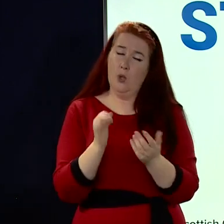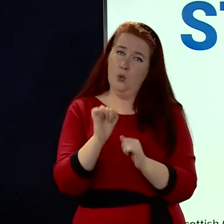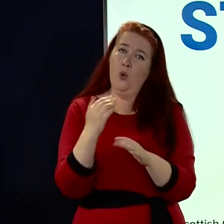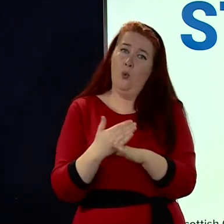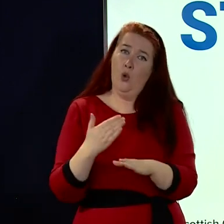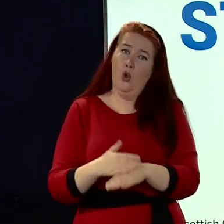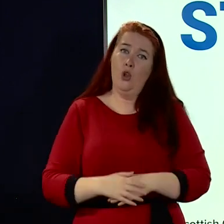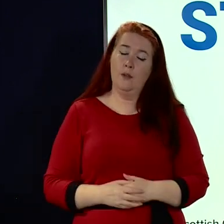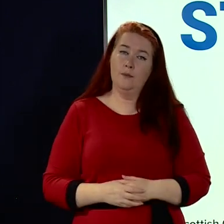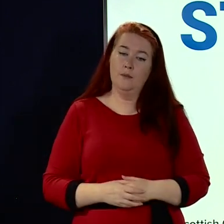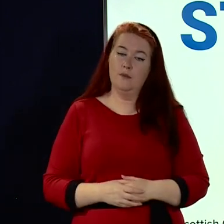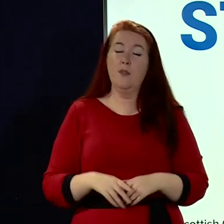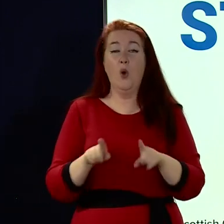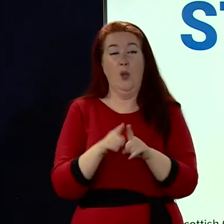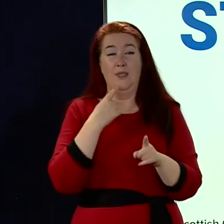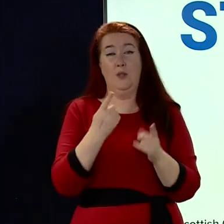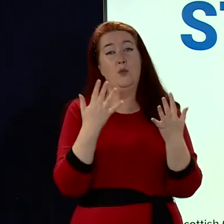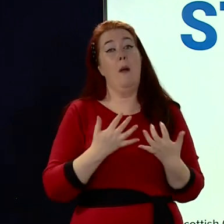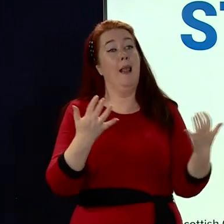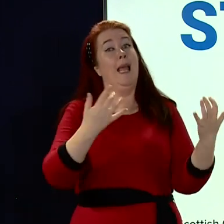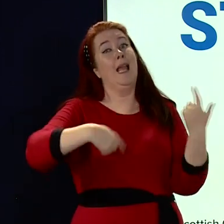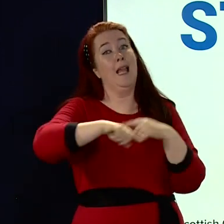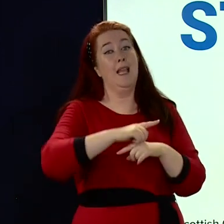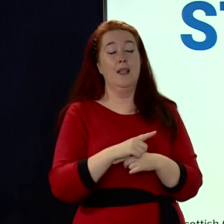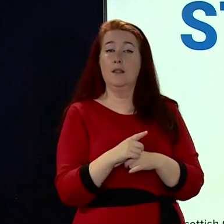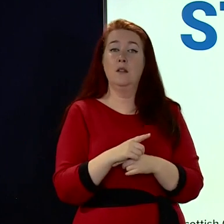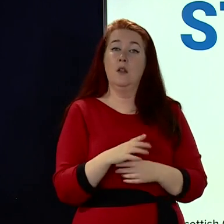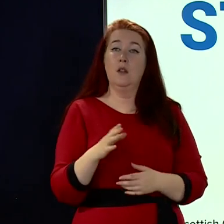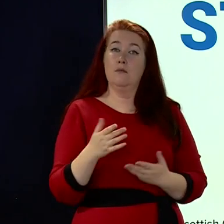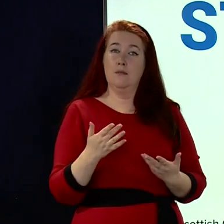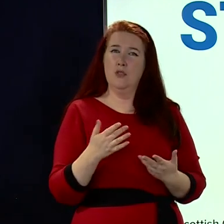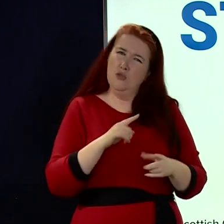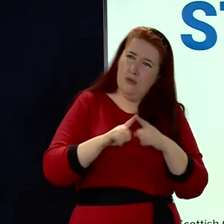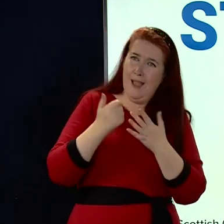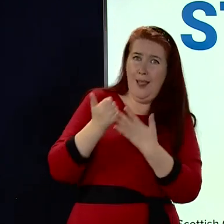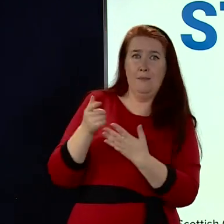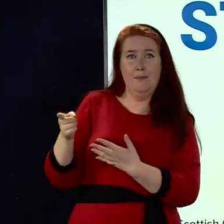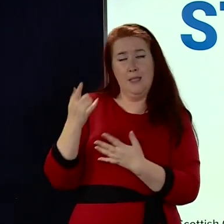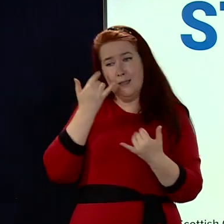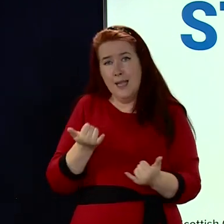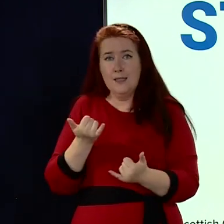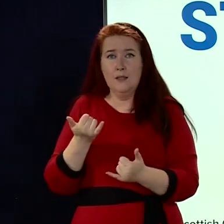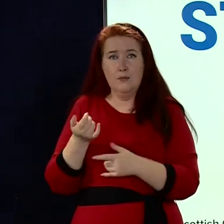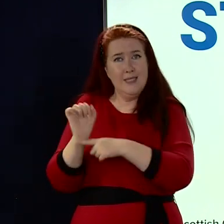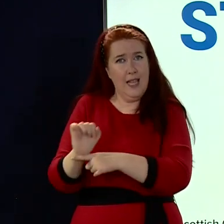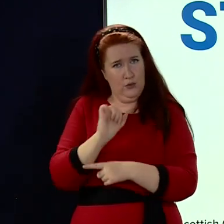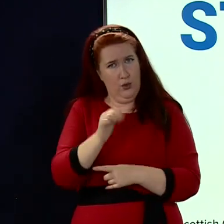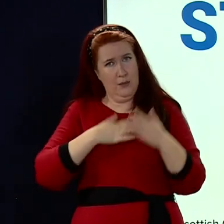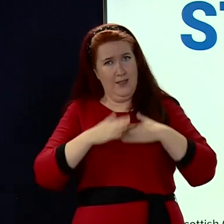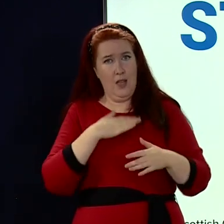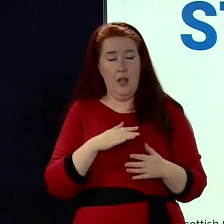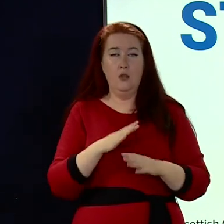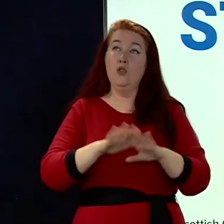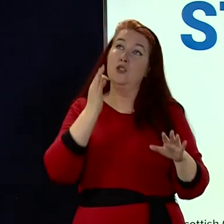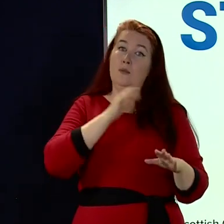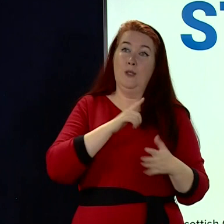And we will say to the public, at all times, try and operate in a way that helps Test and Protect. So not just because it's helping